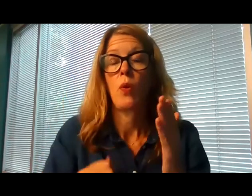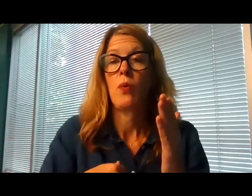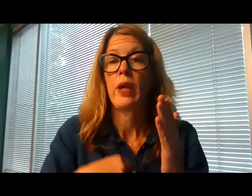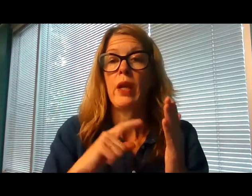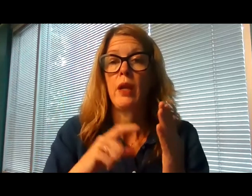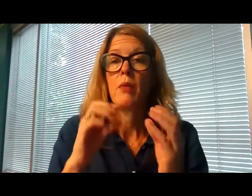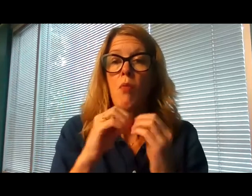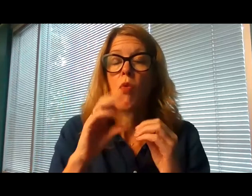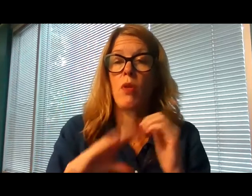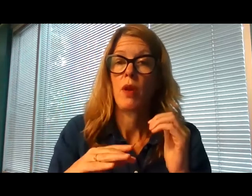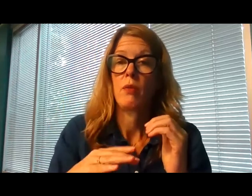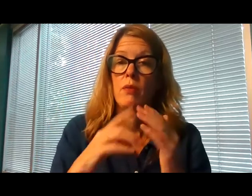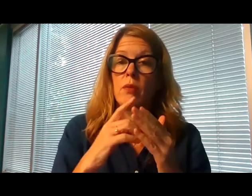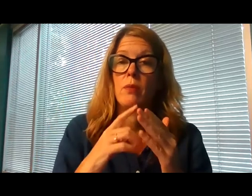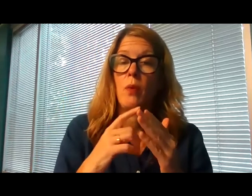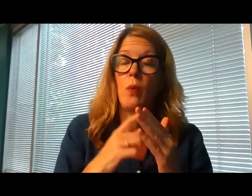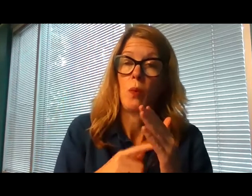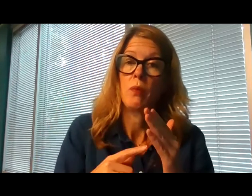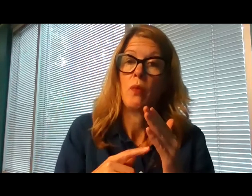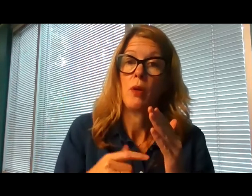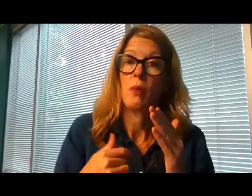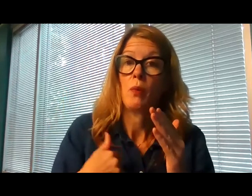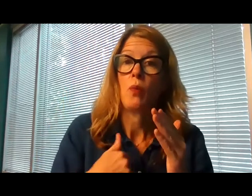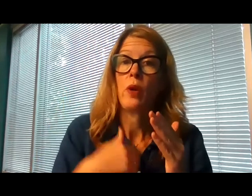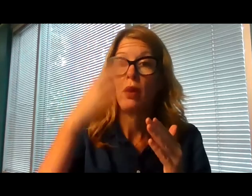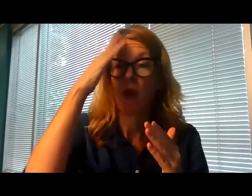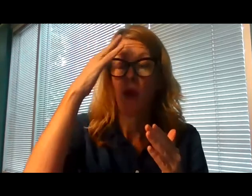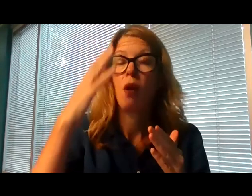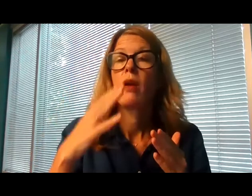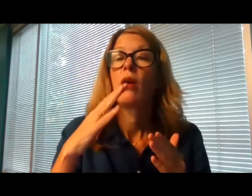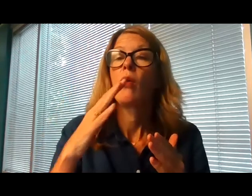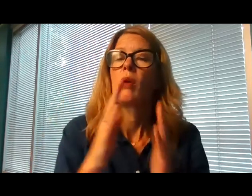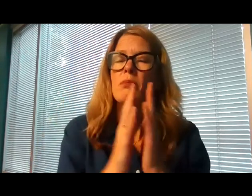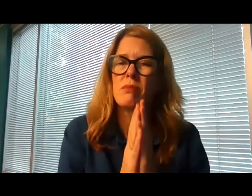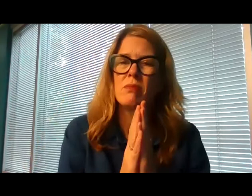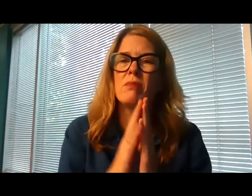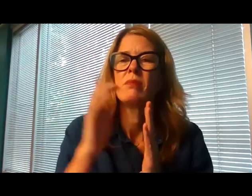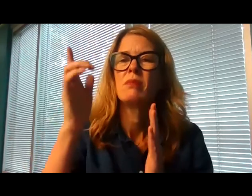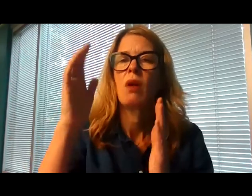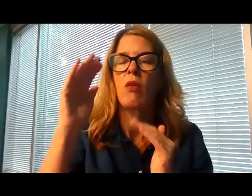Lord, we pray that we lift these up and that you provide for us what we need